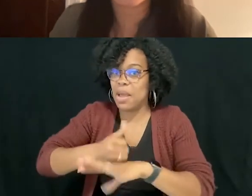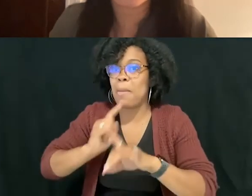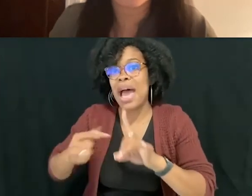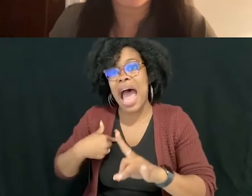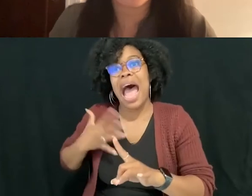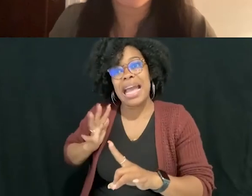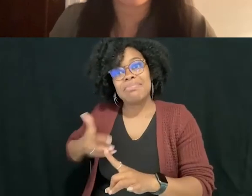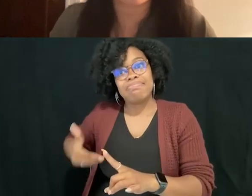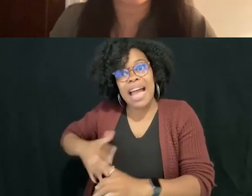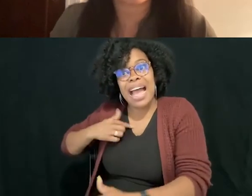I can nail them to.